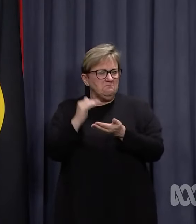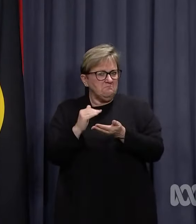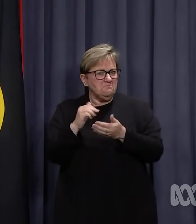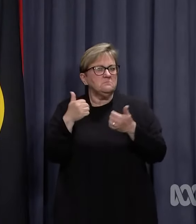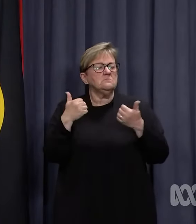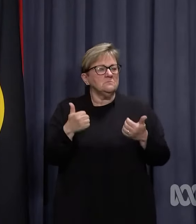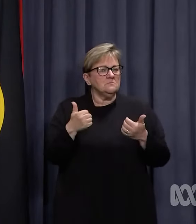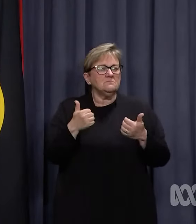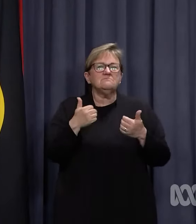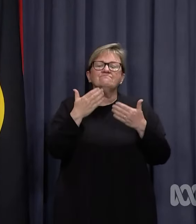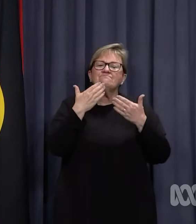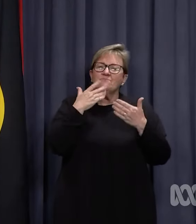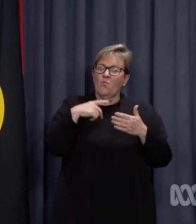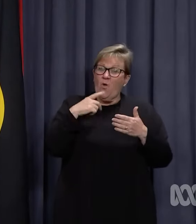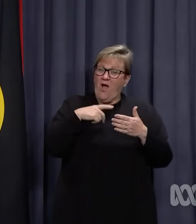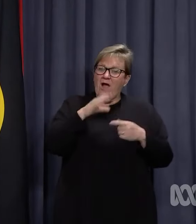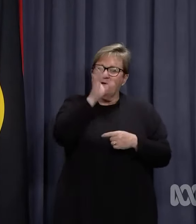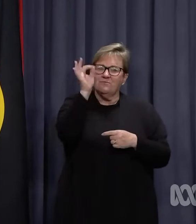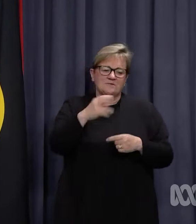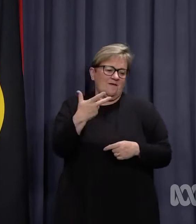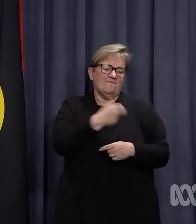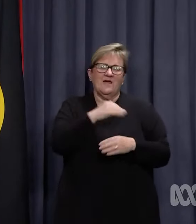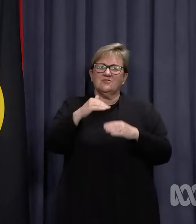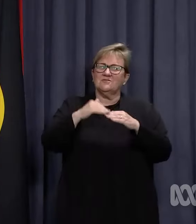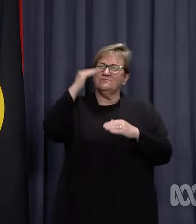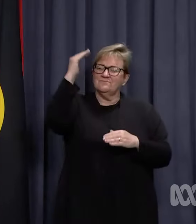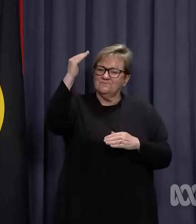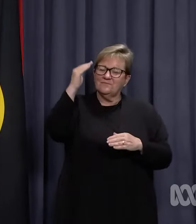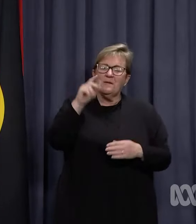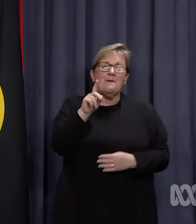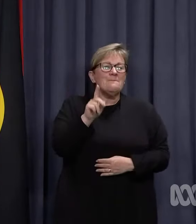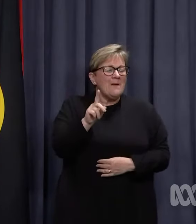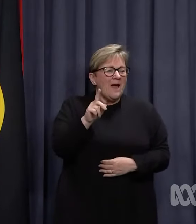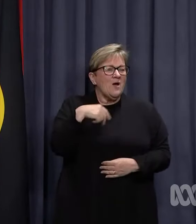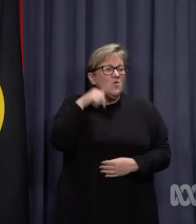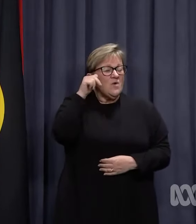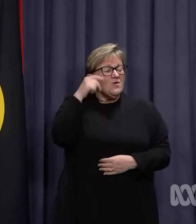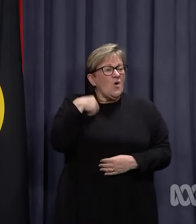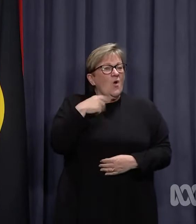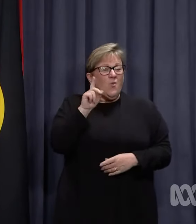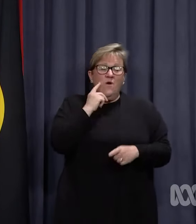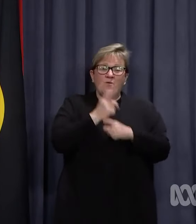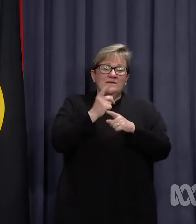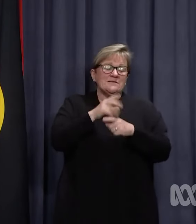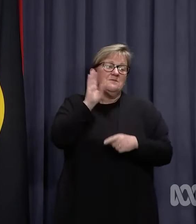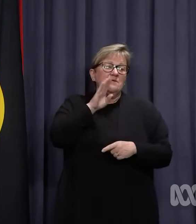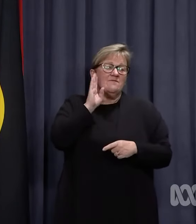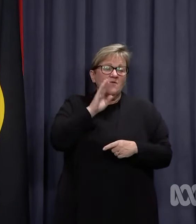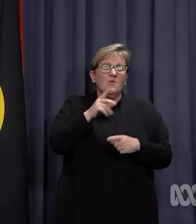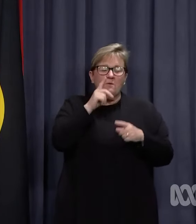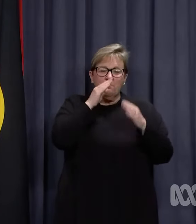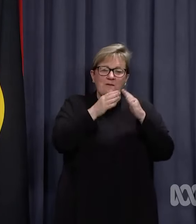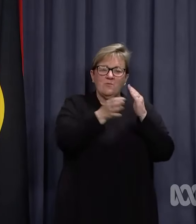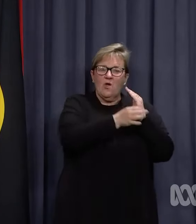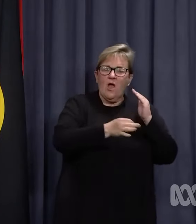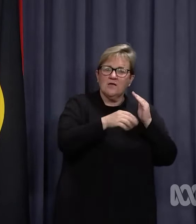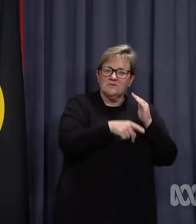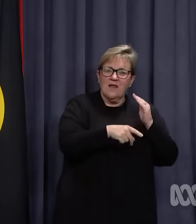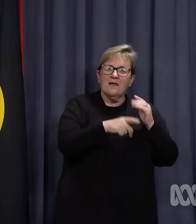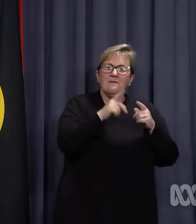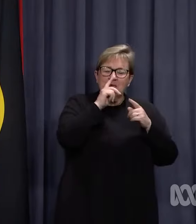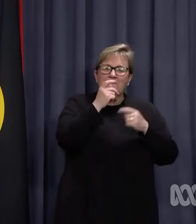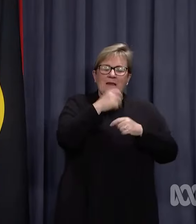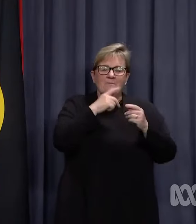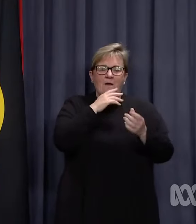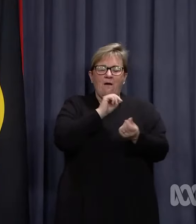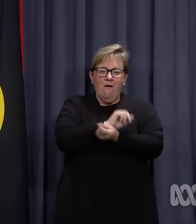which is a credit to our very high vaccination rates. However, as we anticipated, isolation requirements are starting to